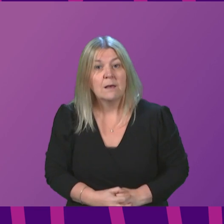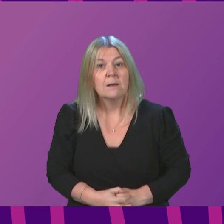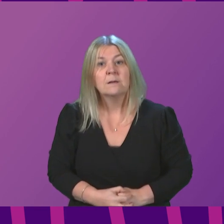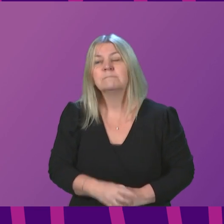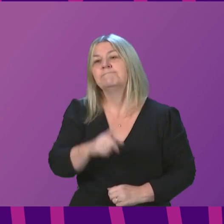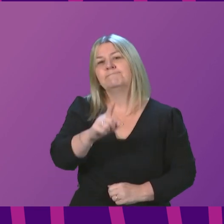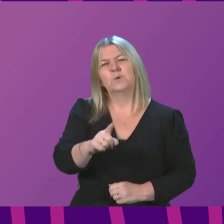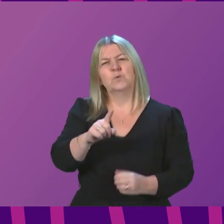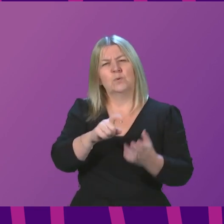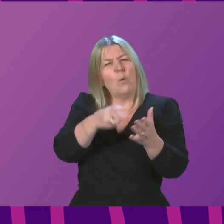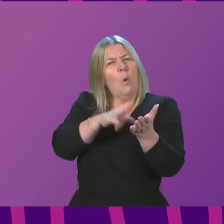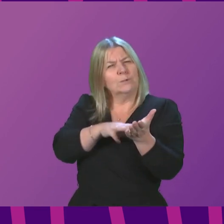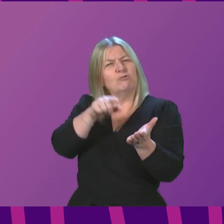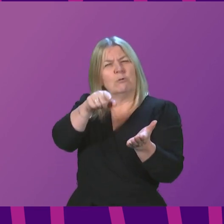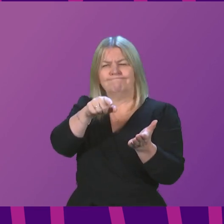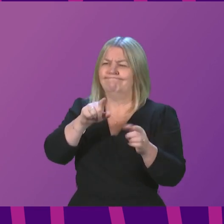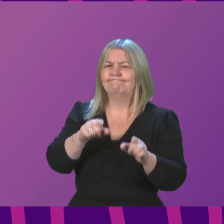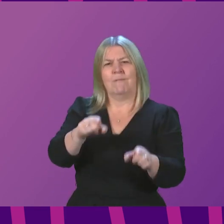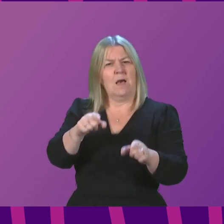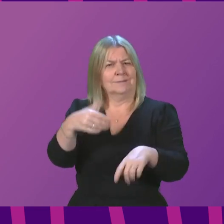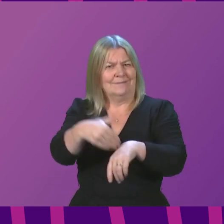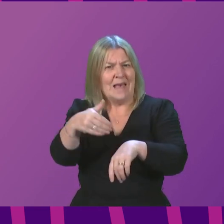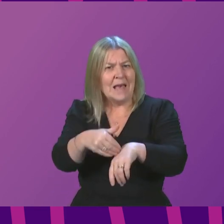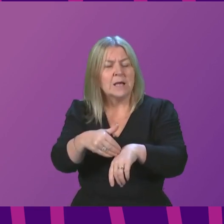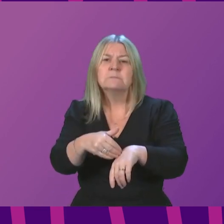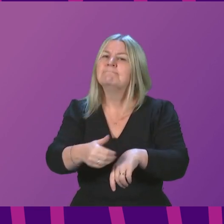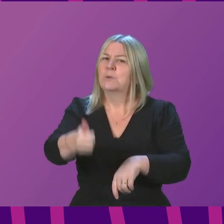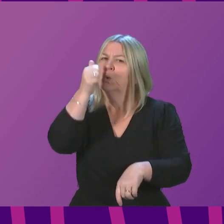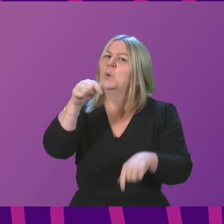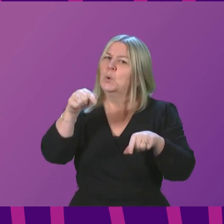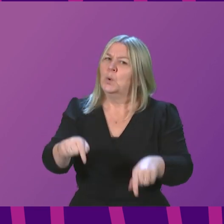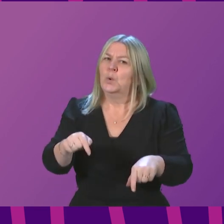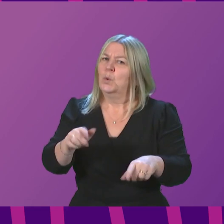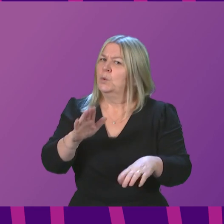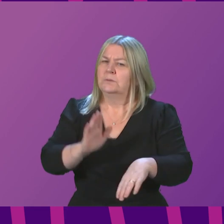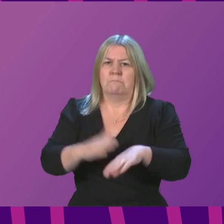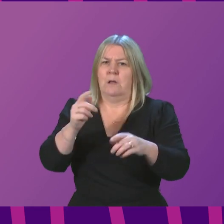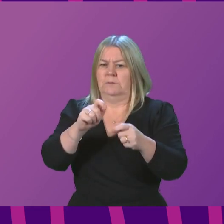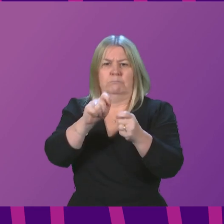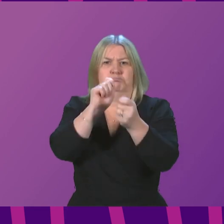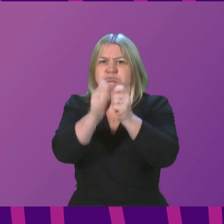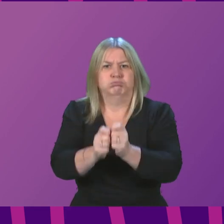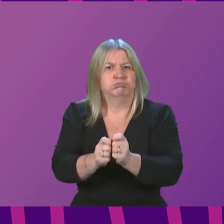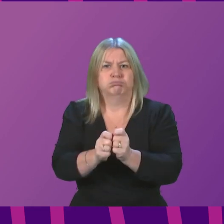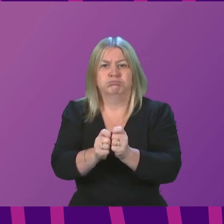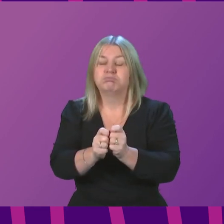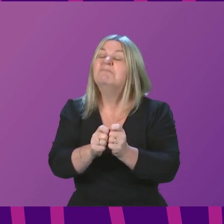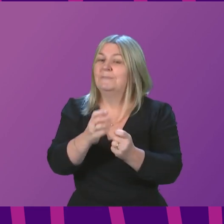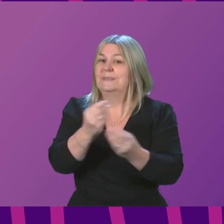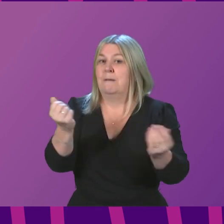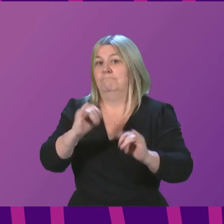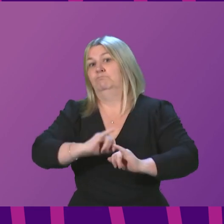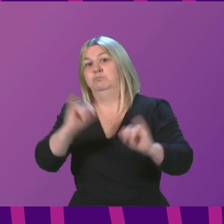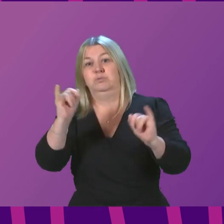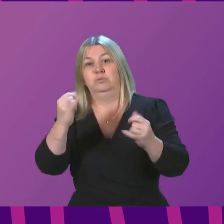of Omicron turns out to be, we know that this virus will cause serious illness and death for some. We also know that